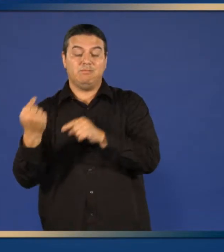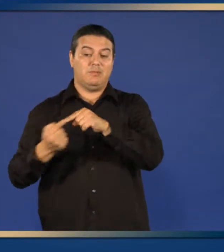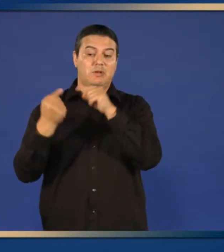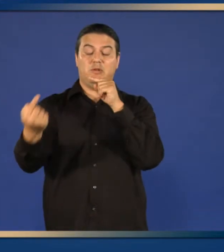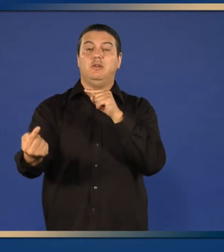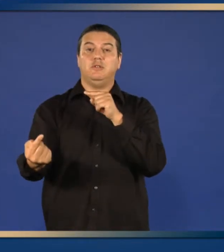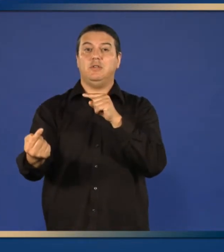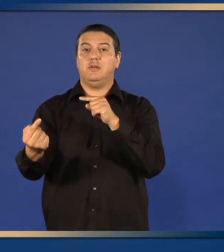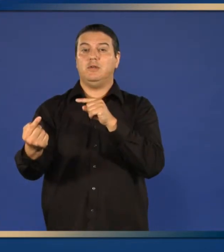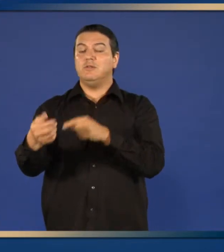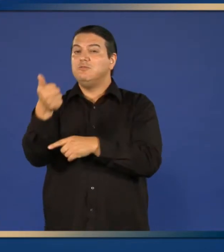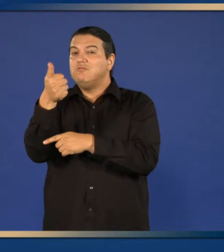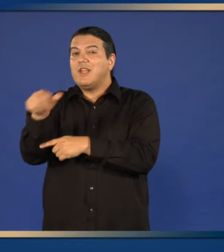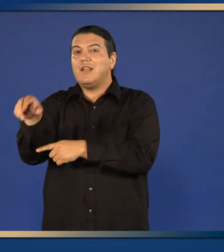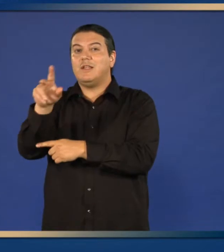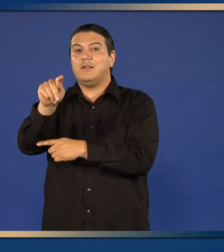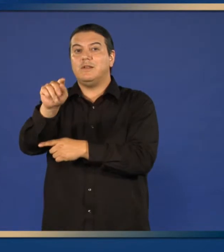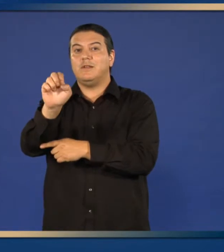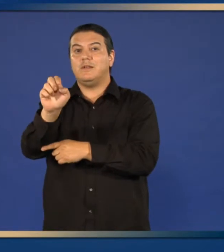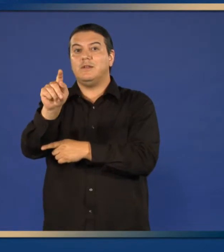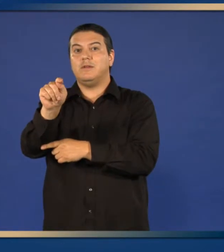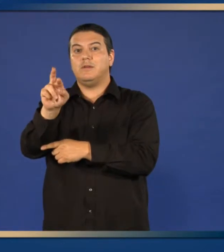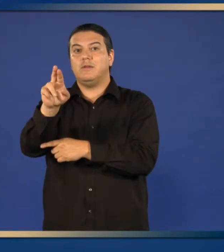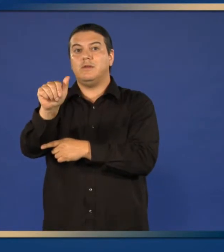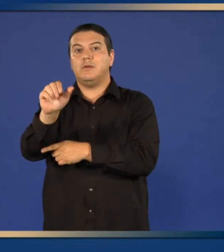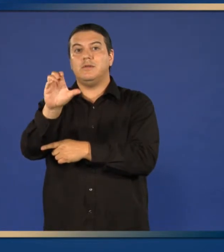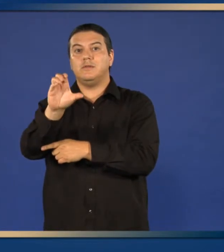tetracycline antibiotics.